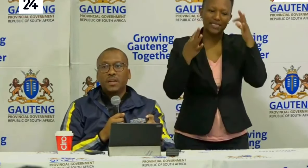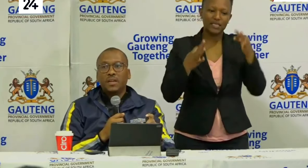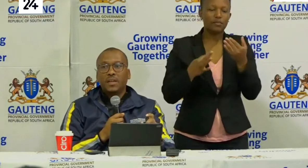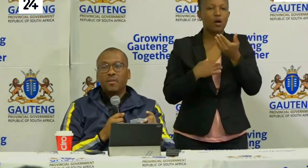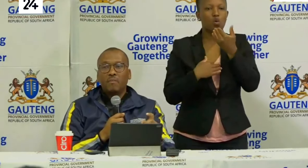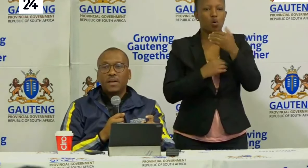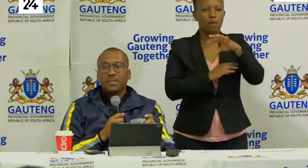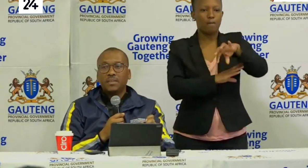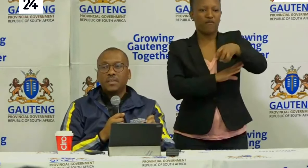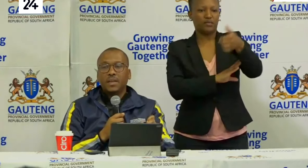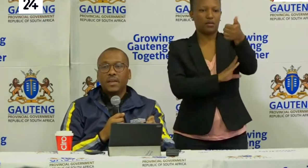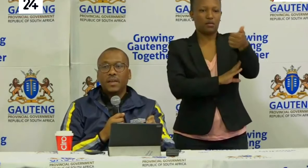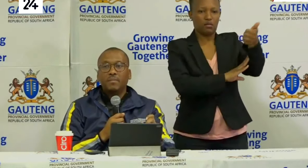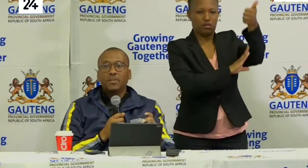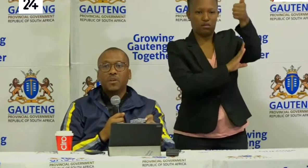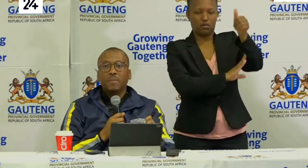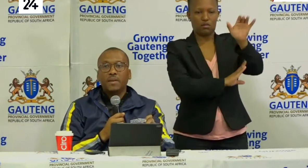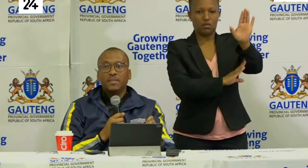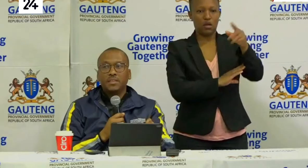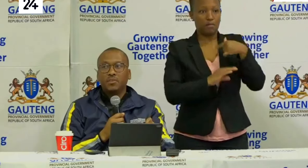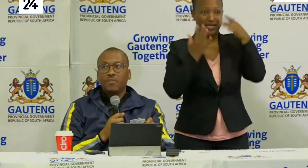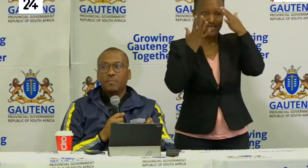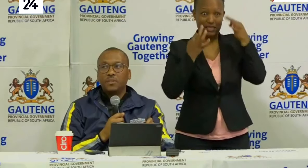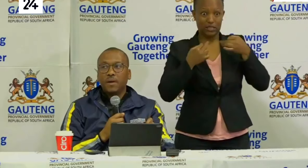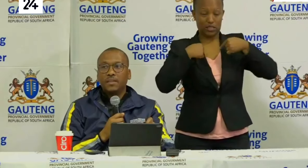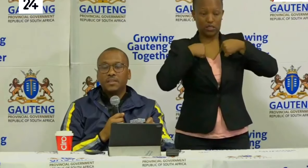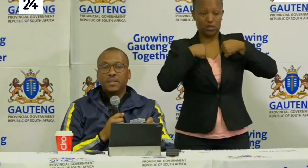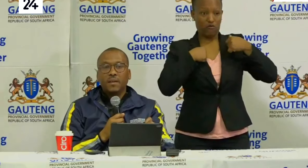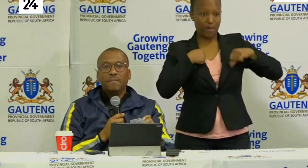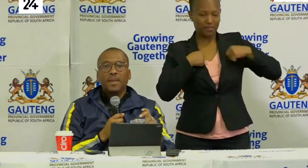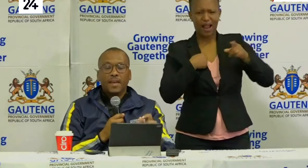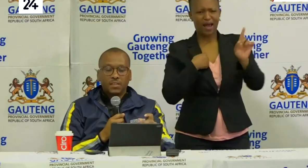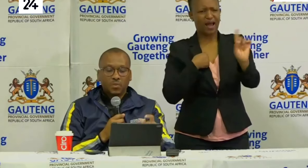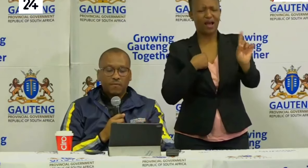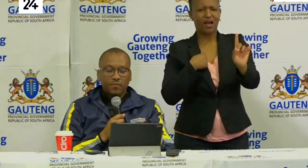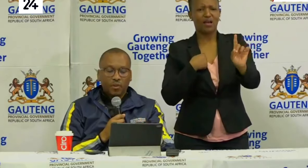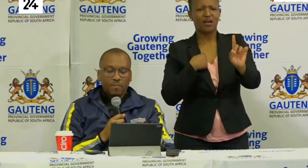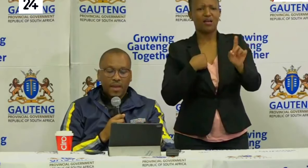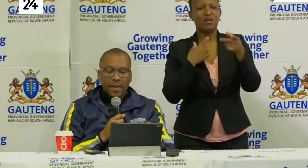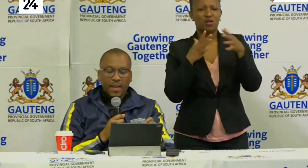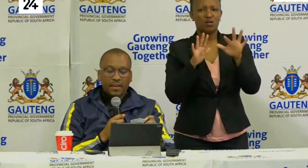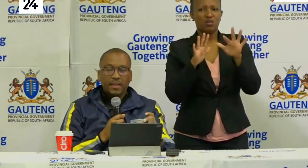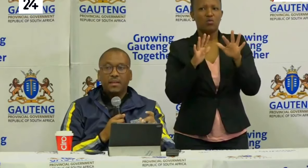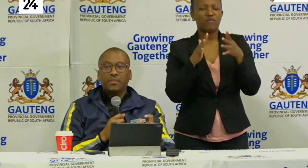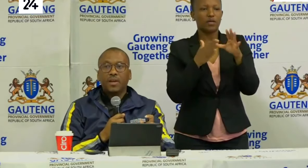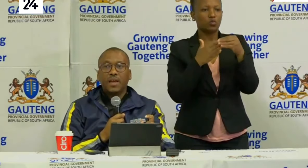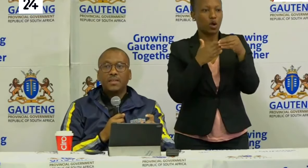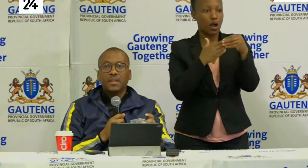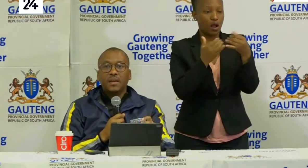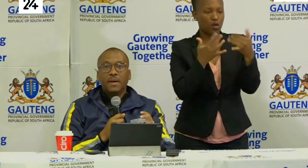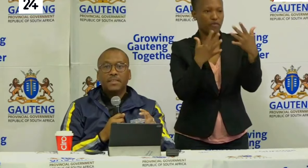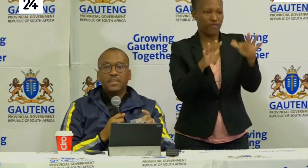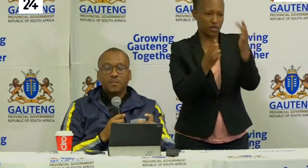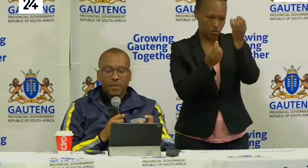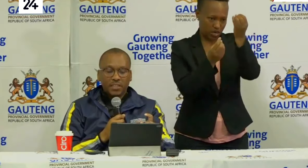provincial commands it must not be a decision of the municipality and hence we have developed a guideline in that regard.